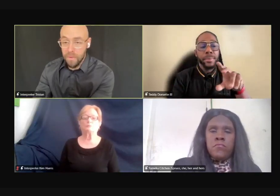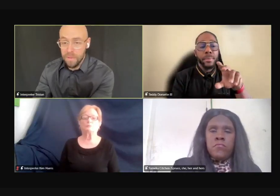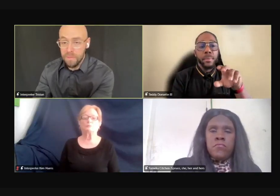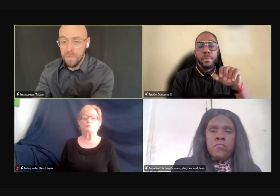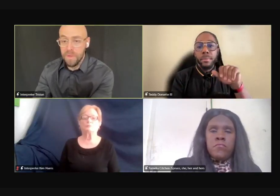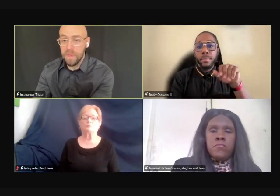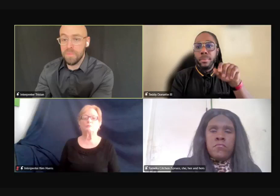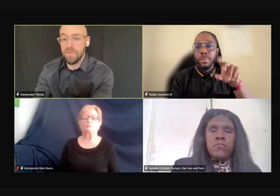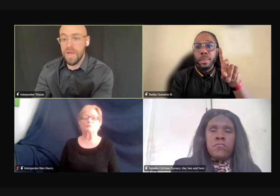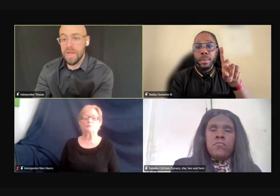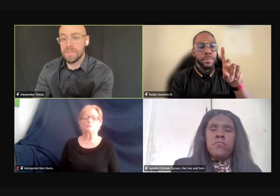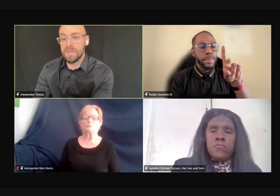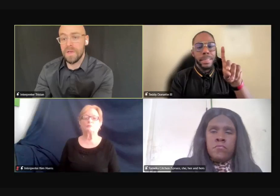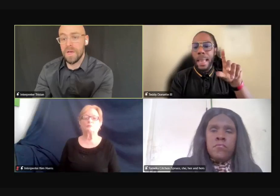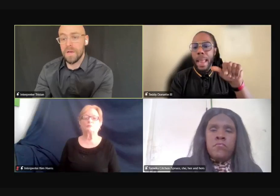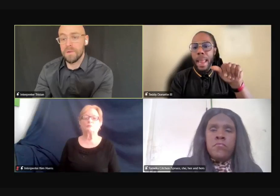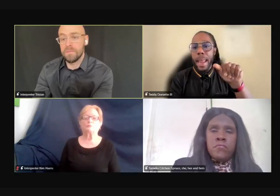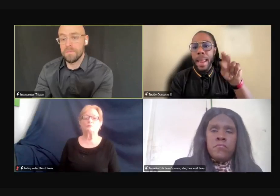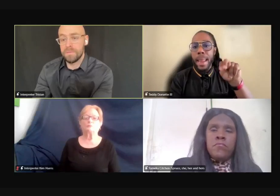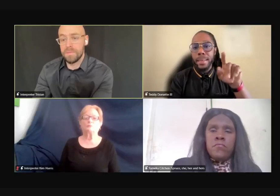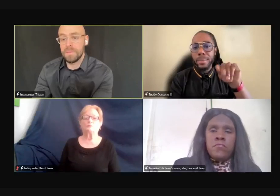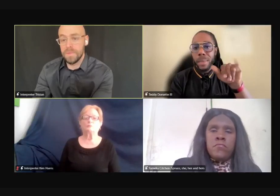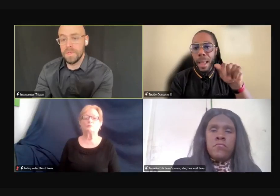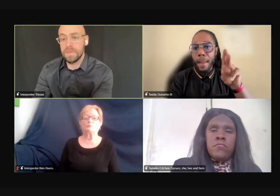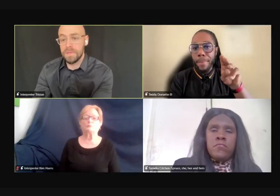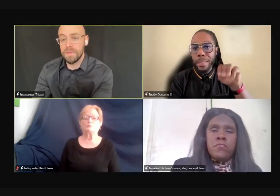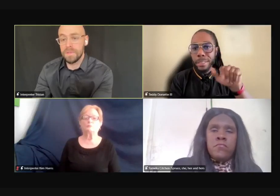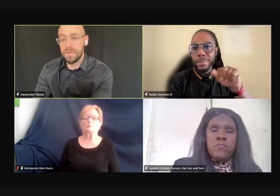disability power provides, um,